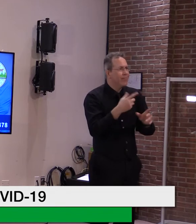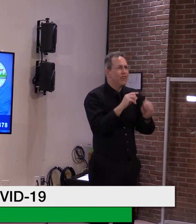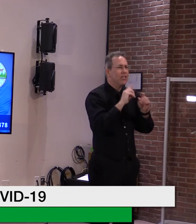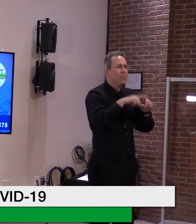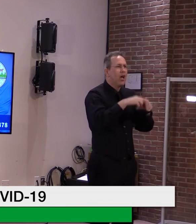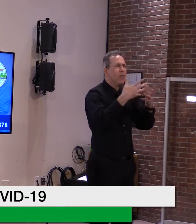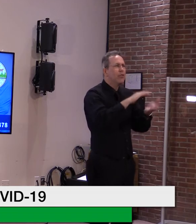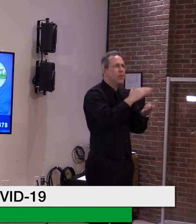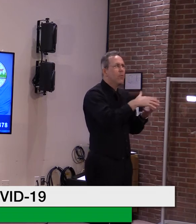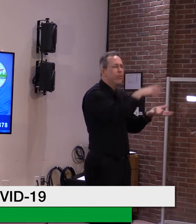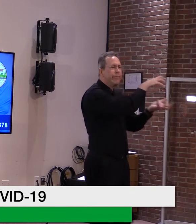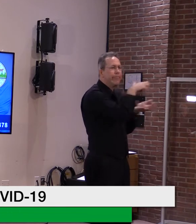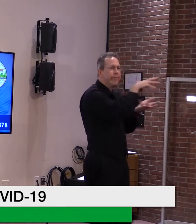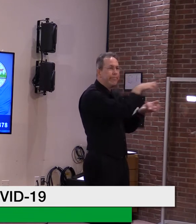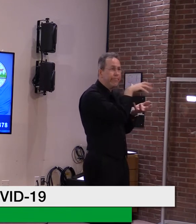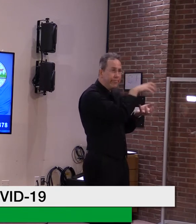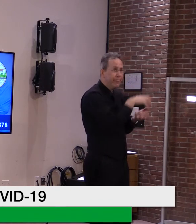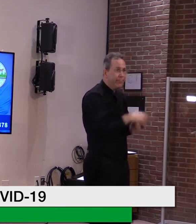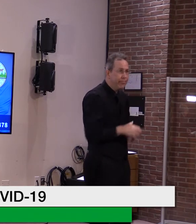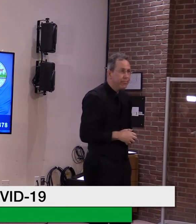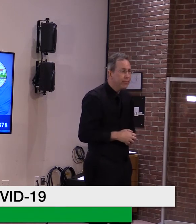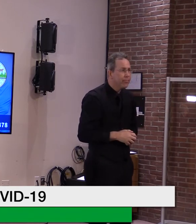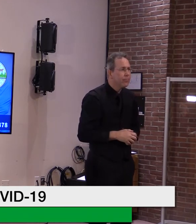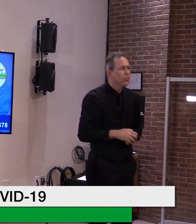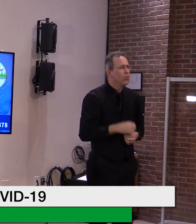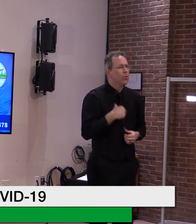And, and again, we just don't do that here in Vermont.